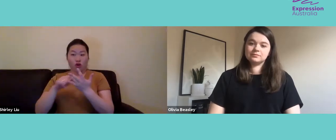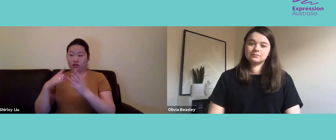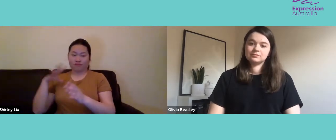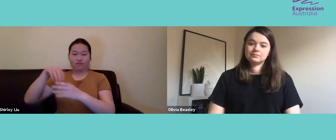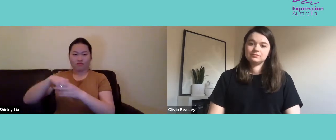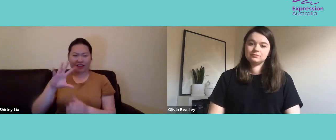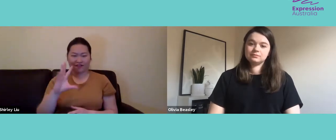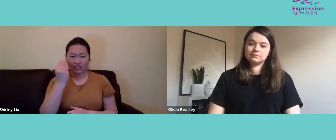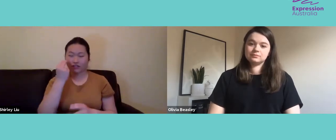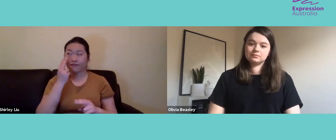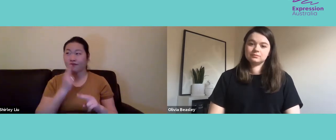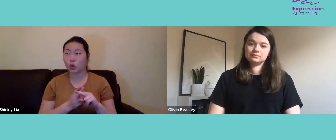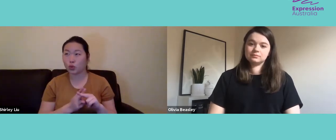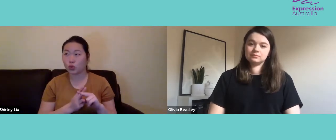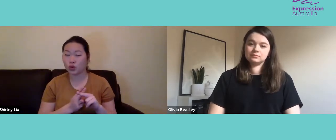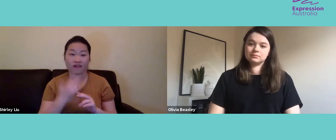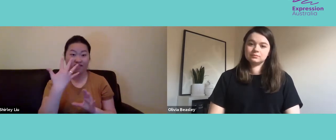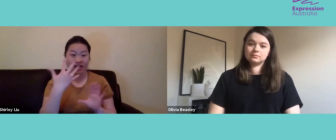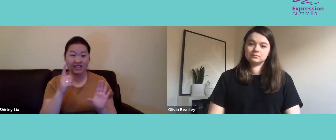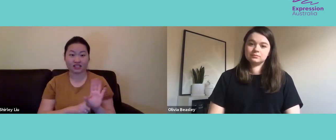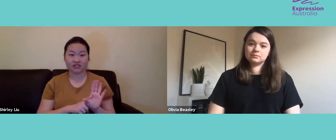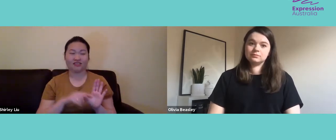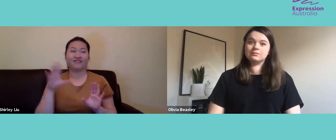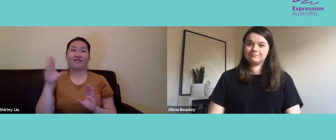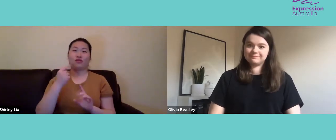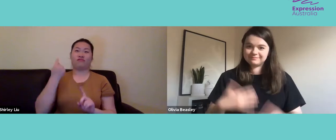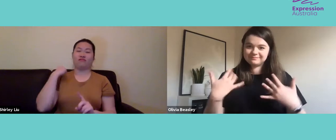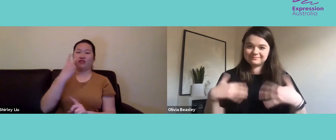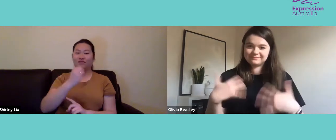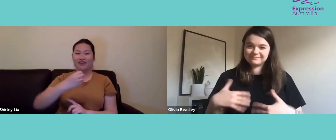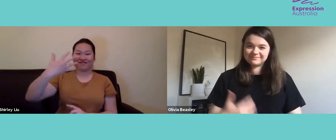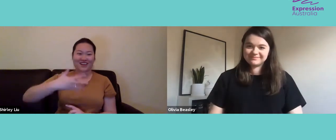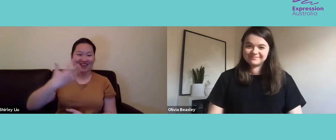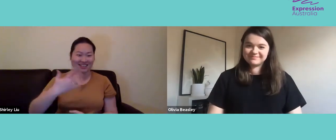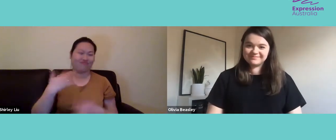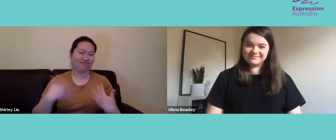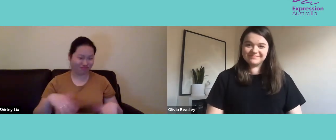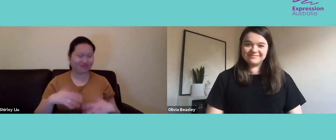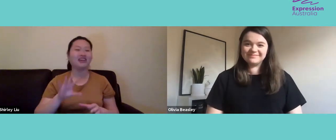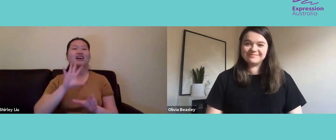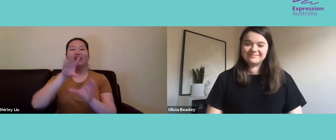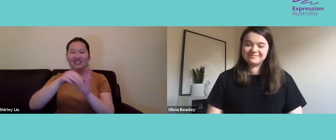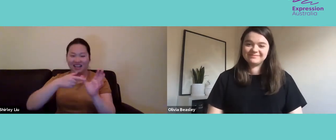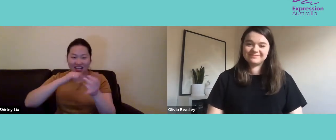that need further advocacy. I have been a World Federation representative since